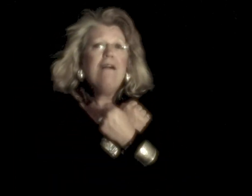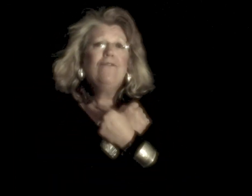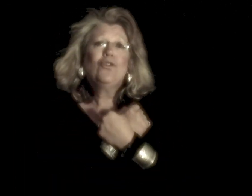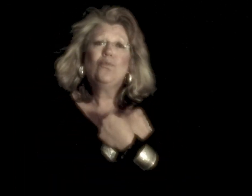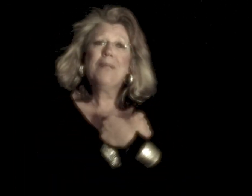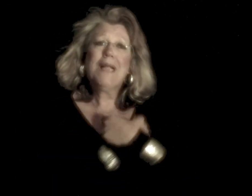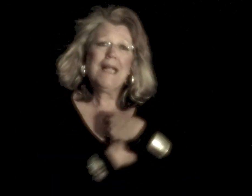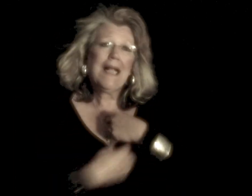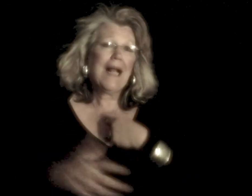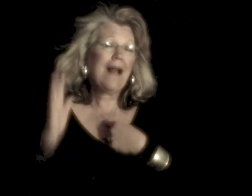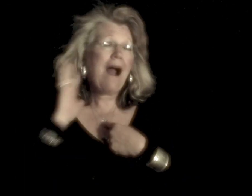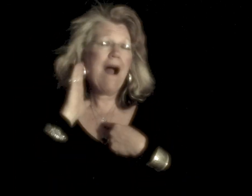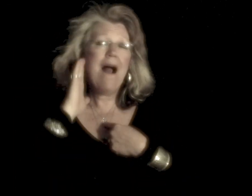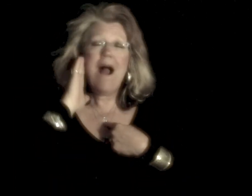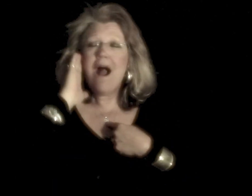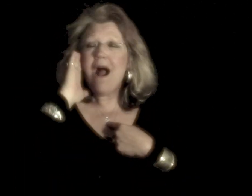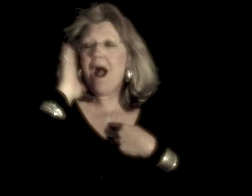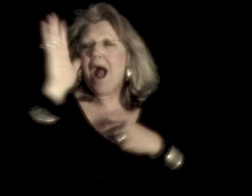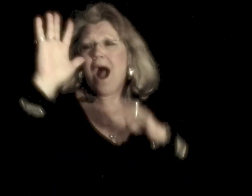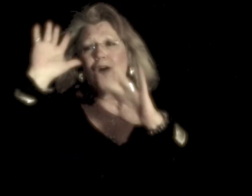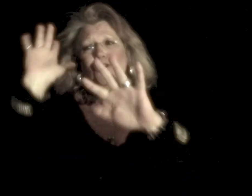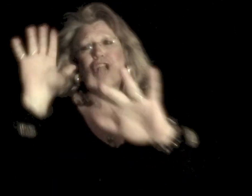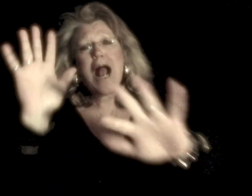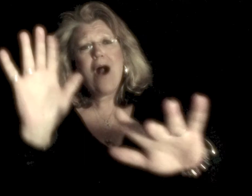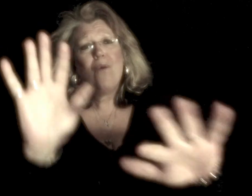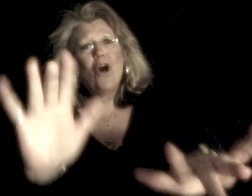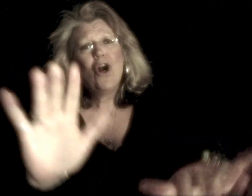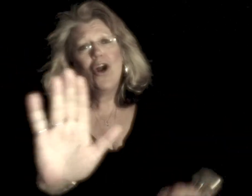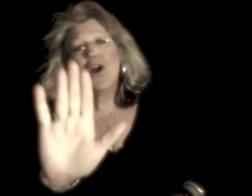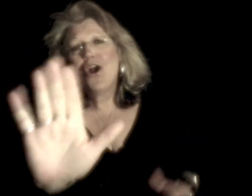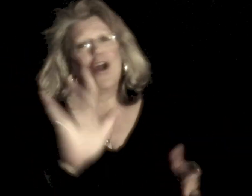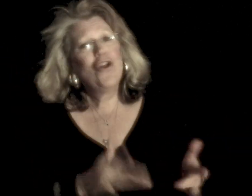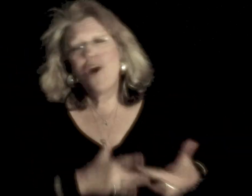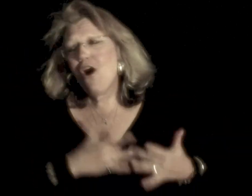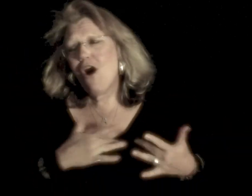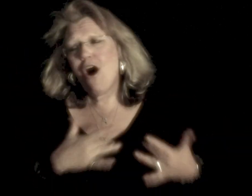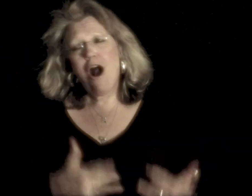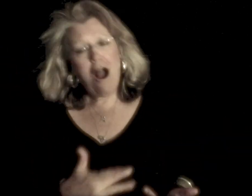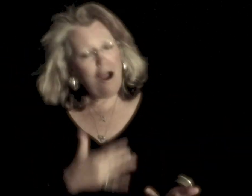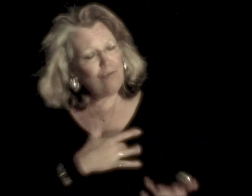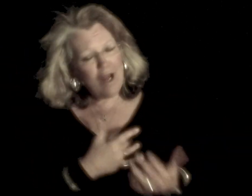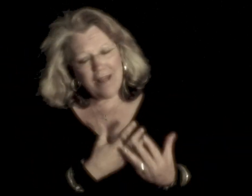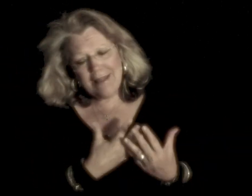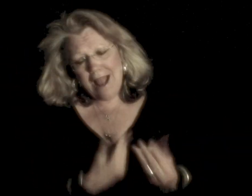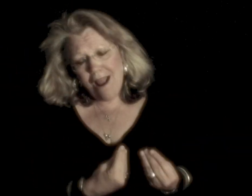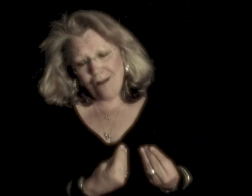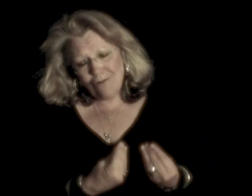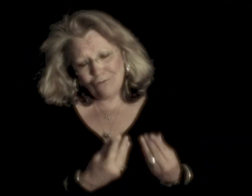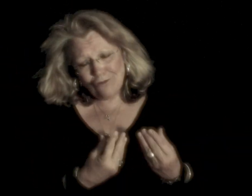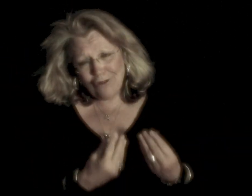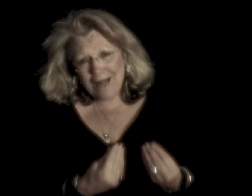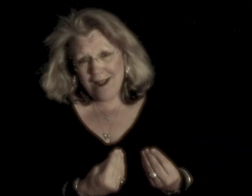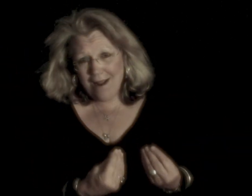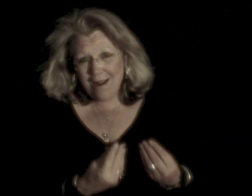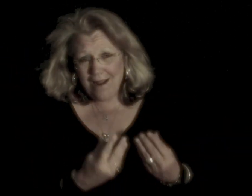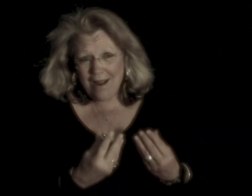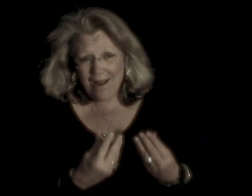love to me, I shall know your heart, you'll take my best.